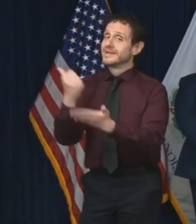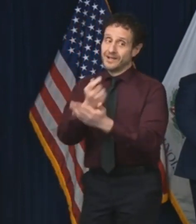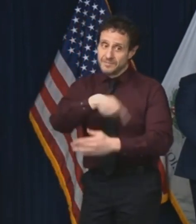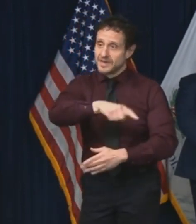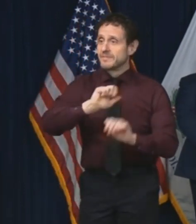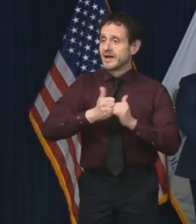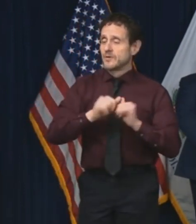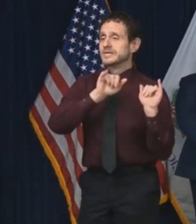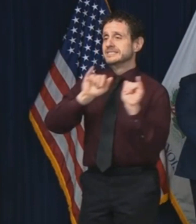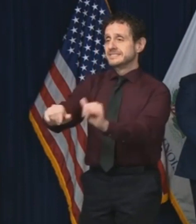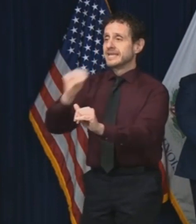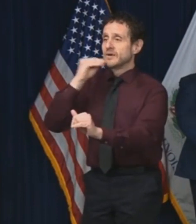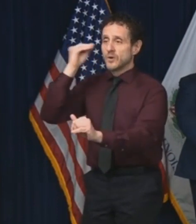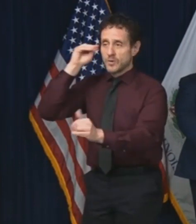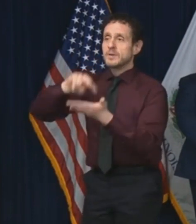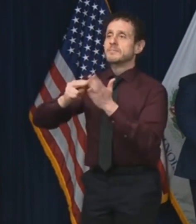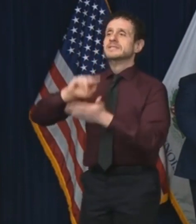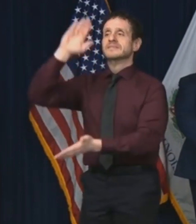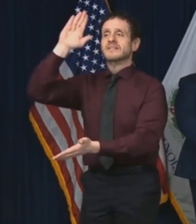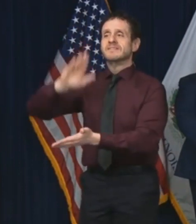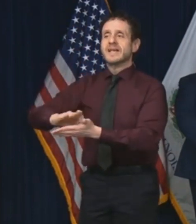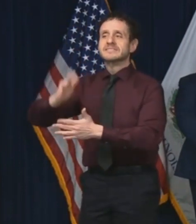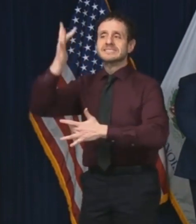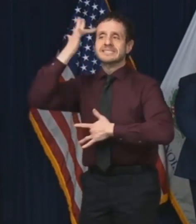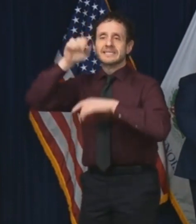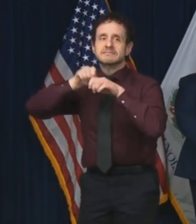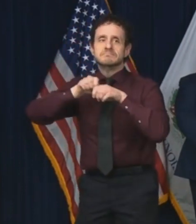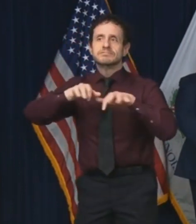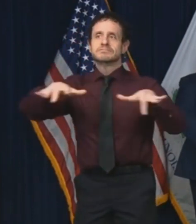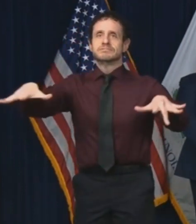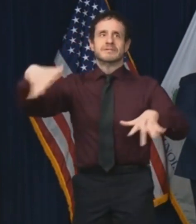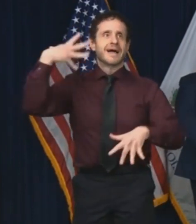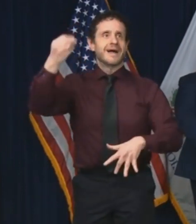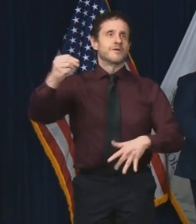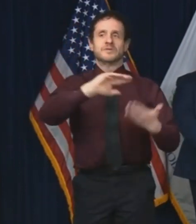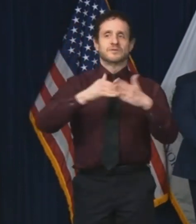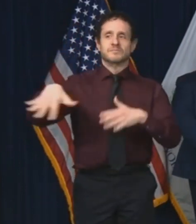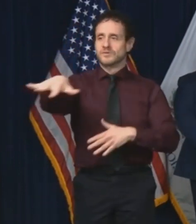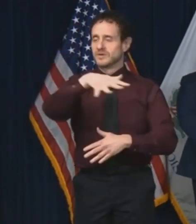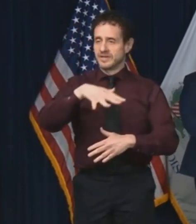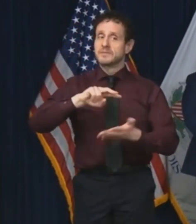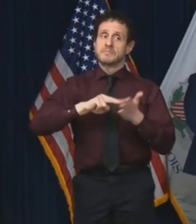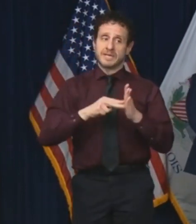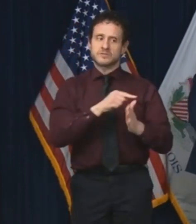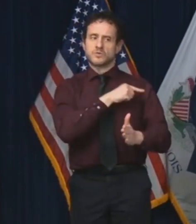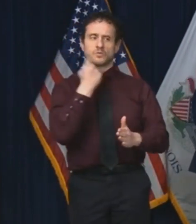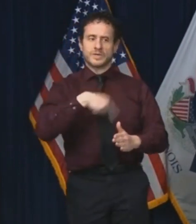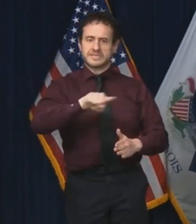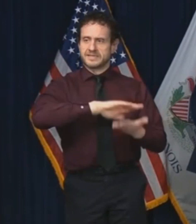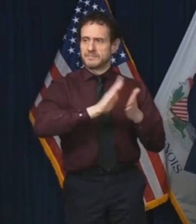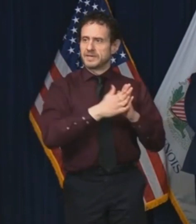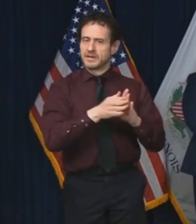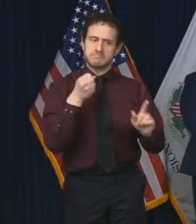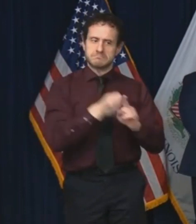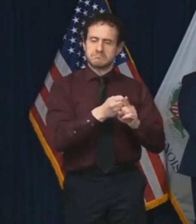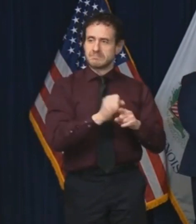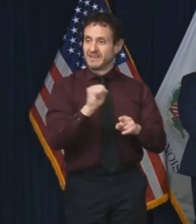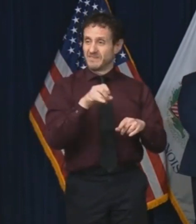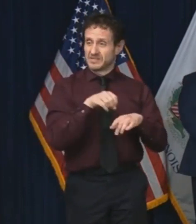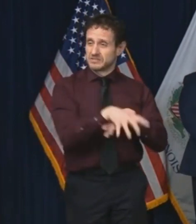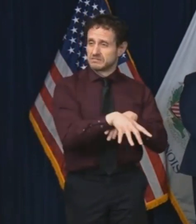you reduce the amount of virus spreading in the community. That reduces the chance of someone being infected. And that person